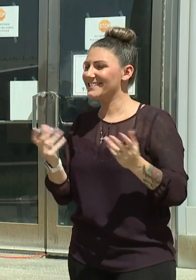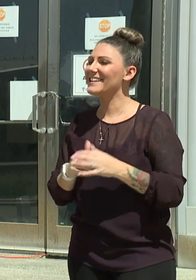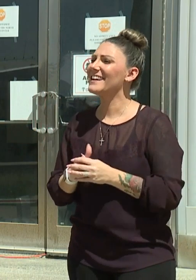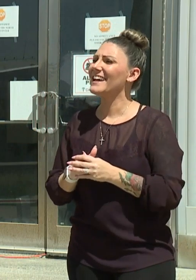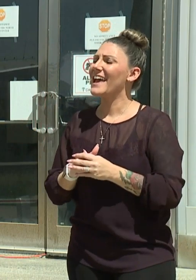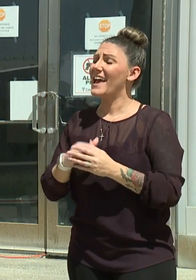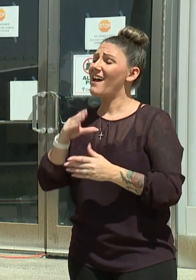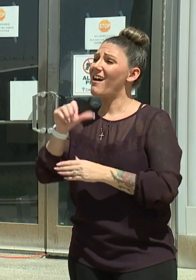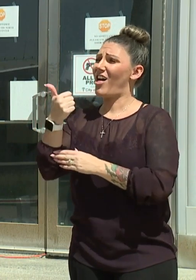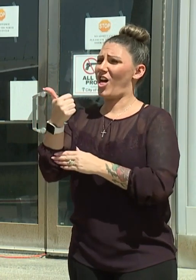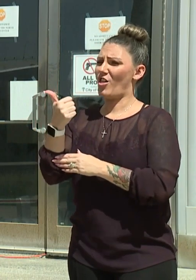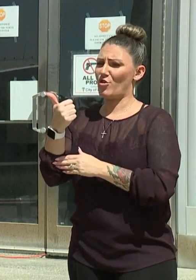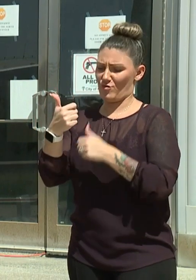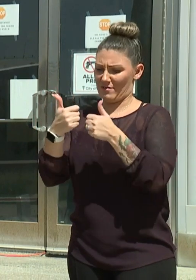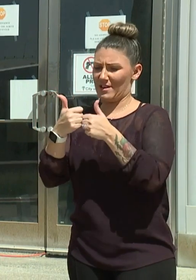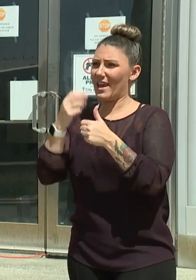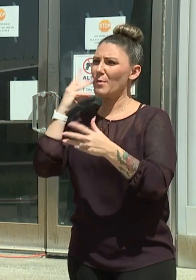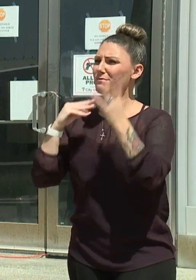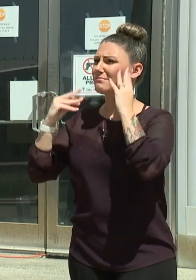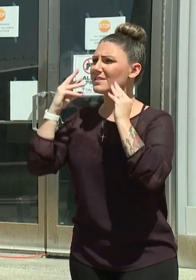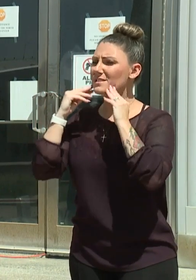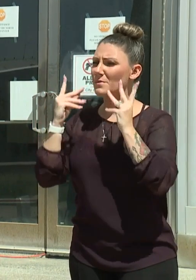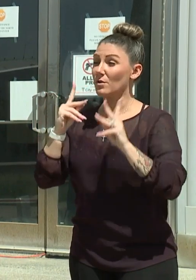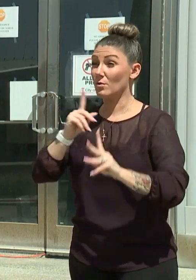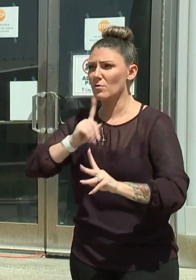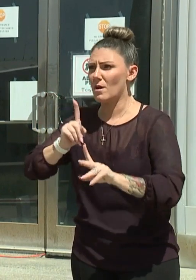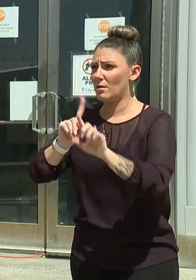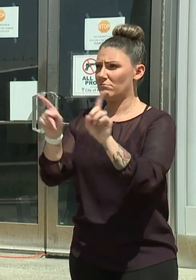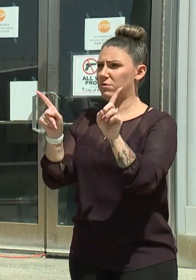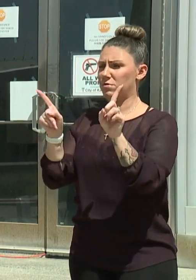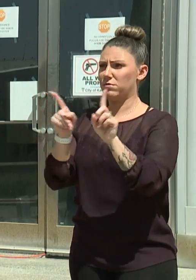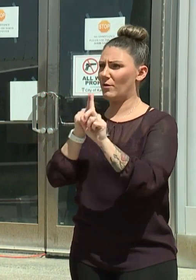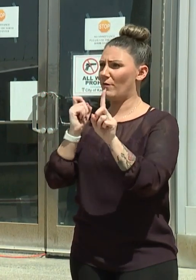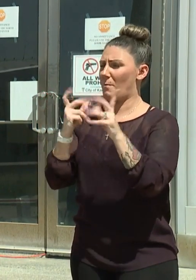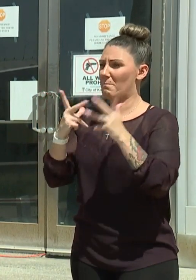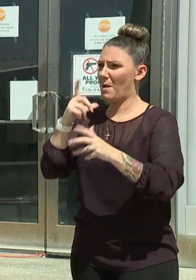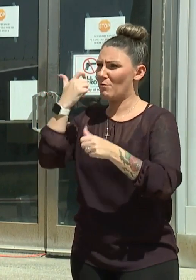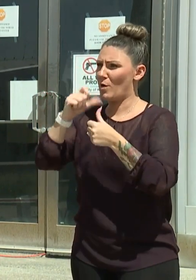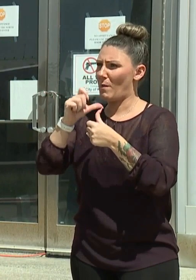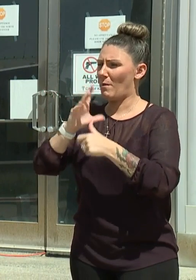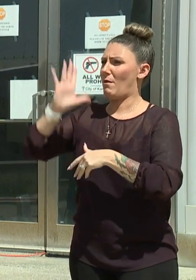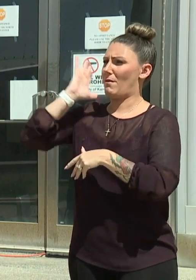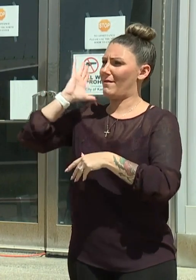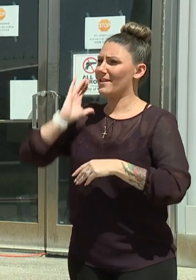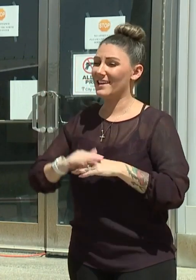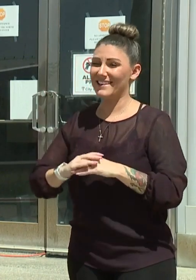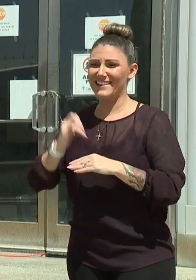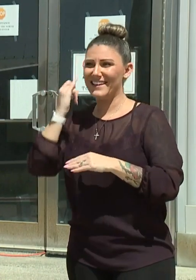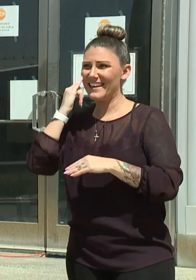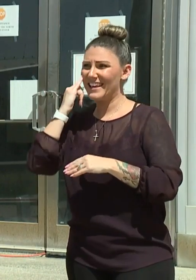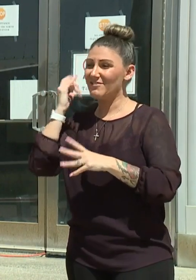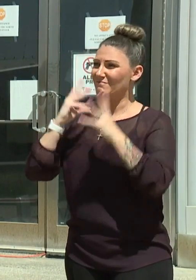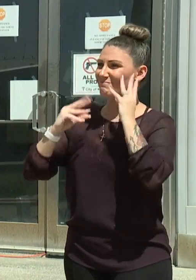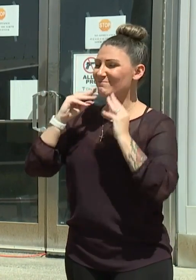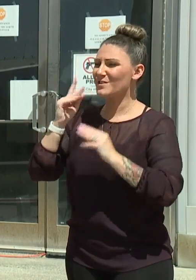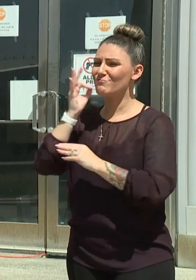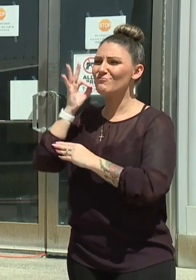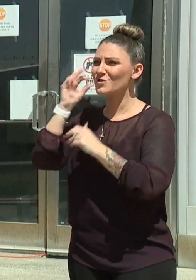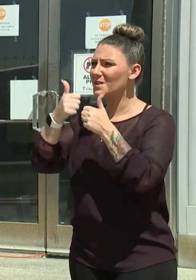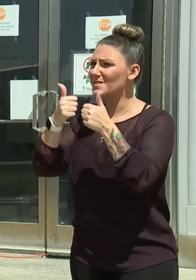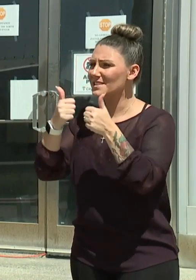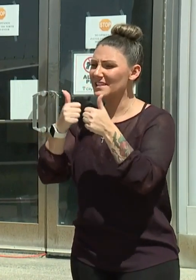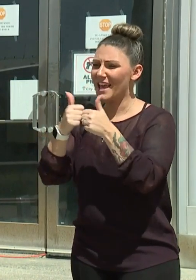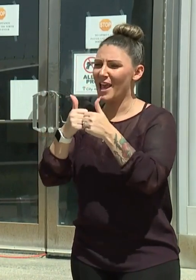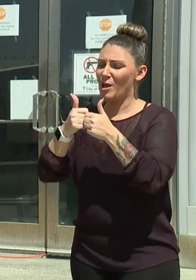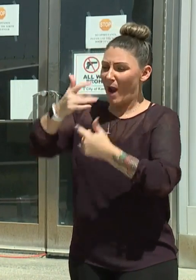is that, in many ways, the game experience will be dramatically different from what you may remember. If you've been to a Chiefs game or any type of event, you're used to